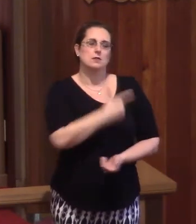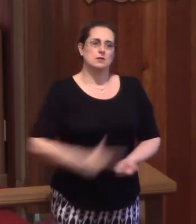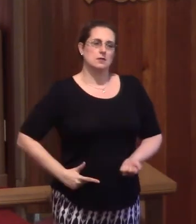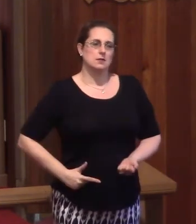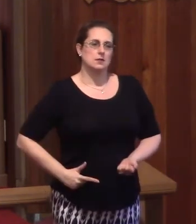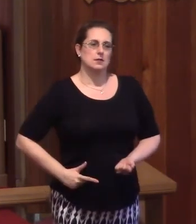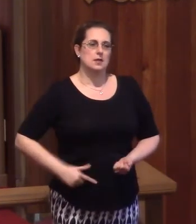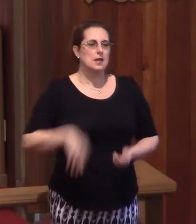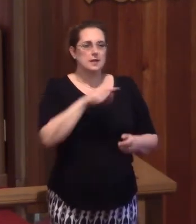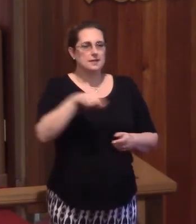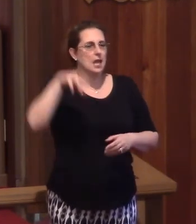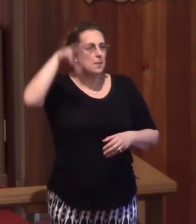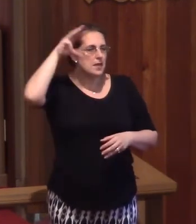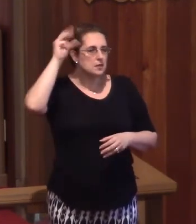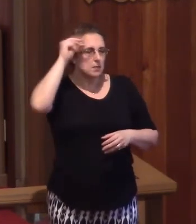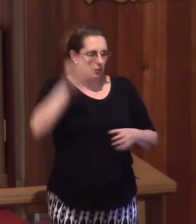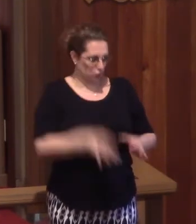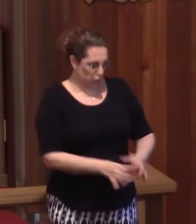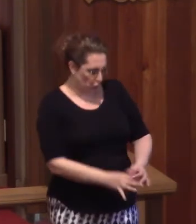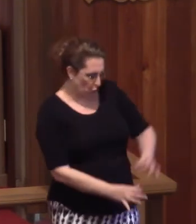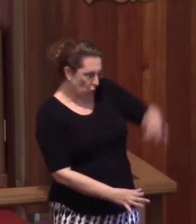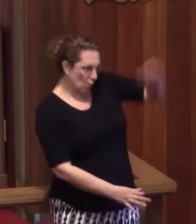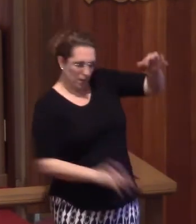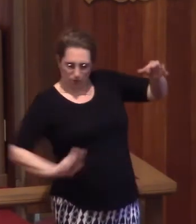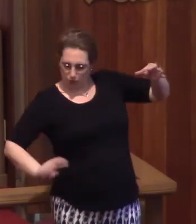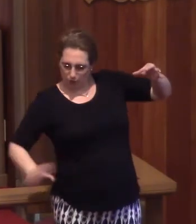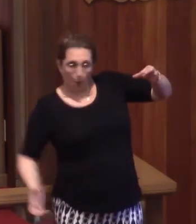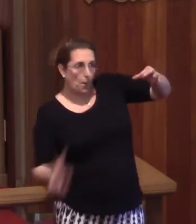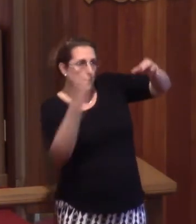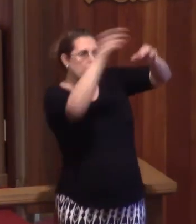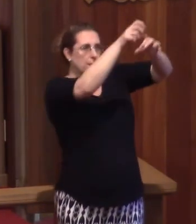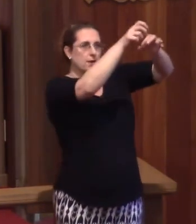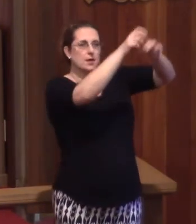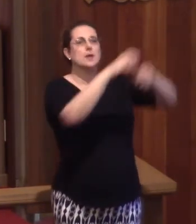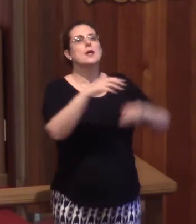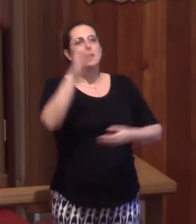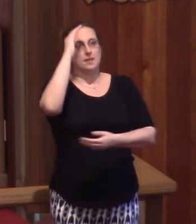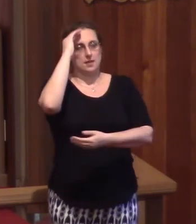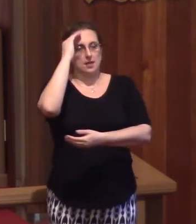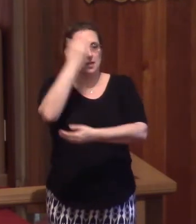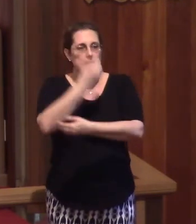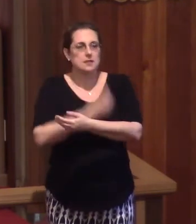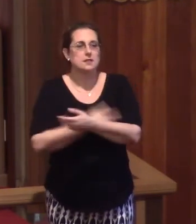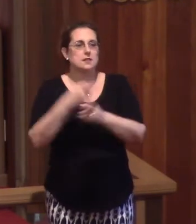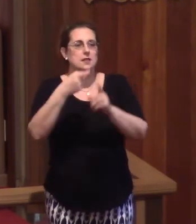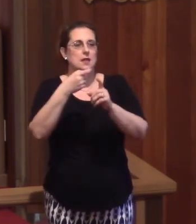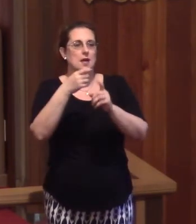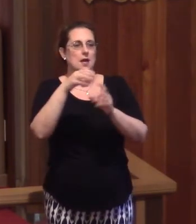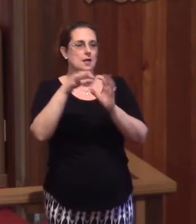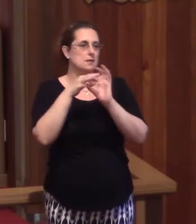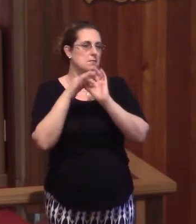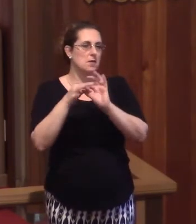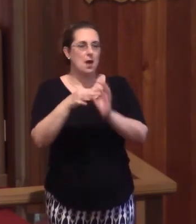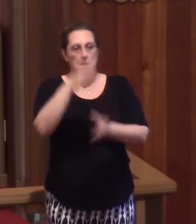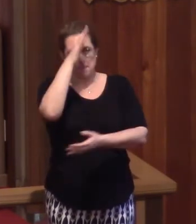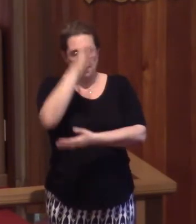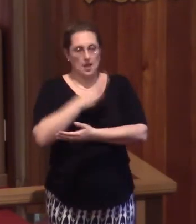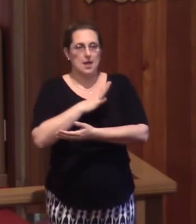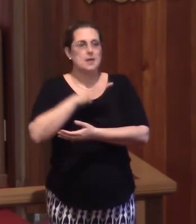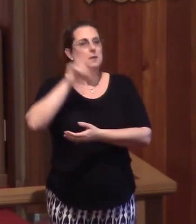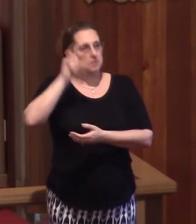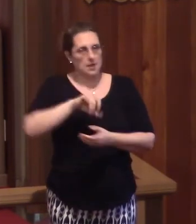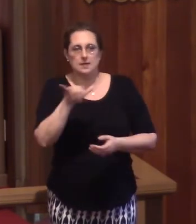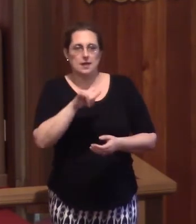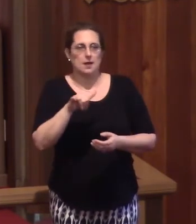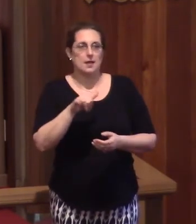For as Moses lifted up the serpents in the wilderness, so must the Son of Man be lifted up, that whoever believes in him may